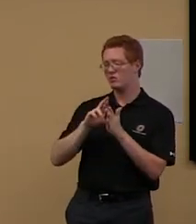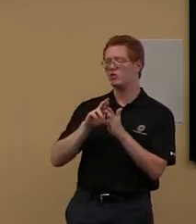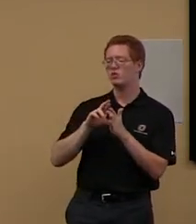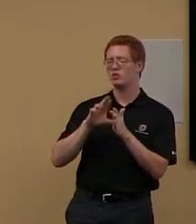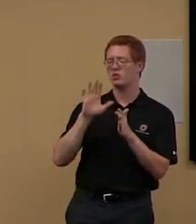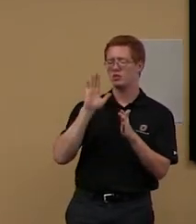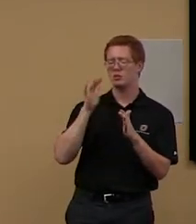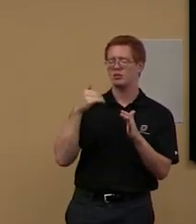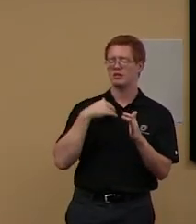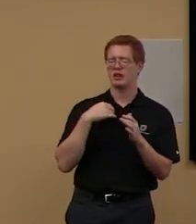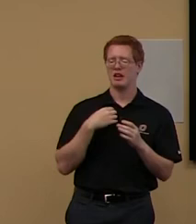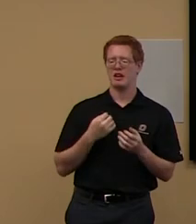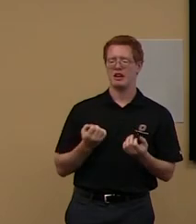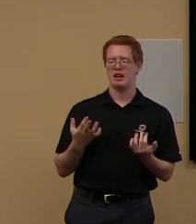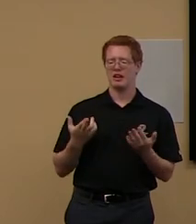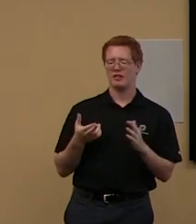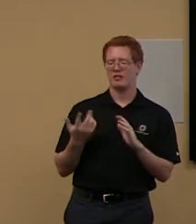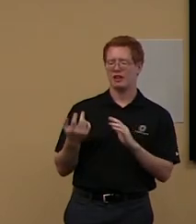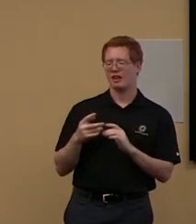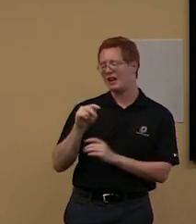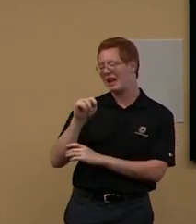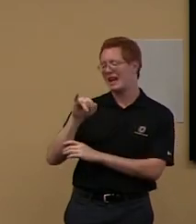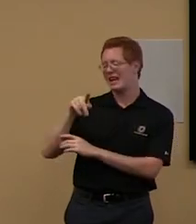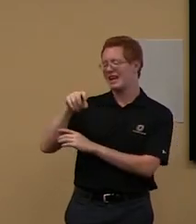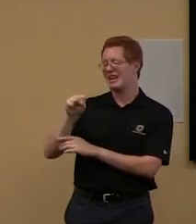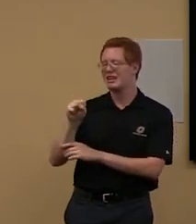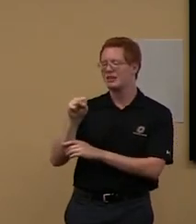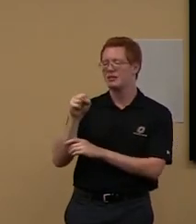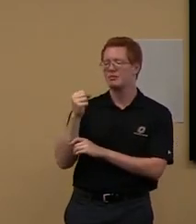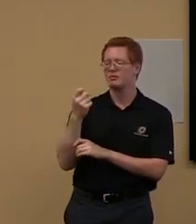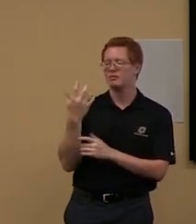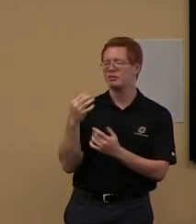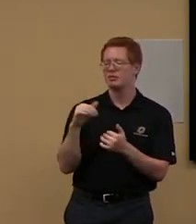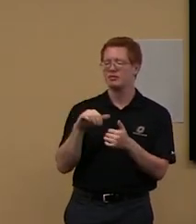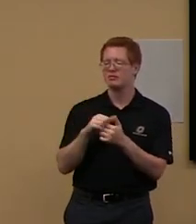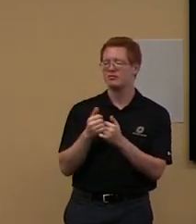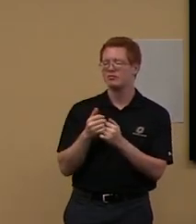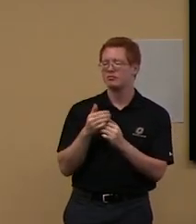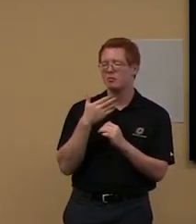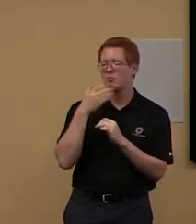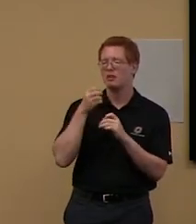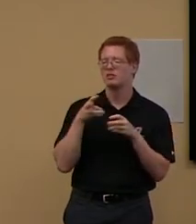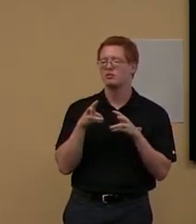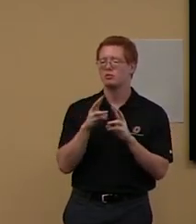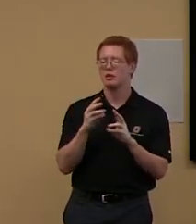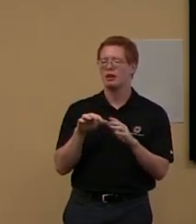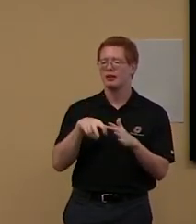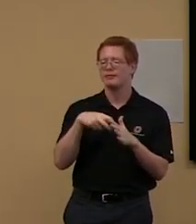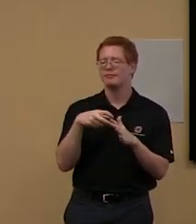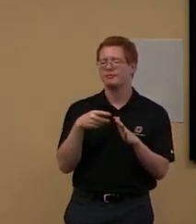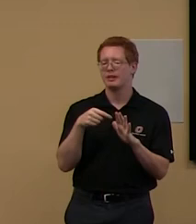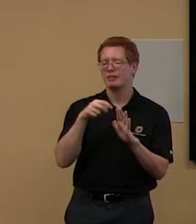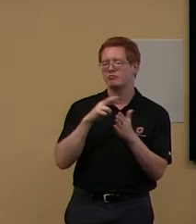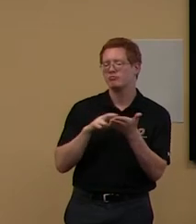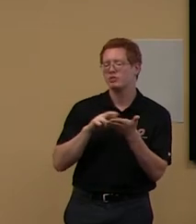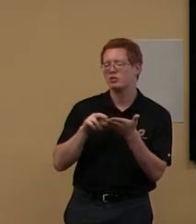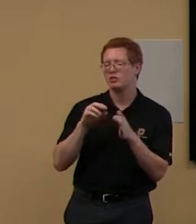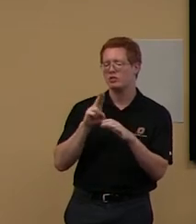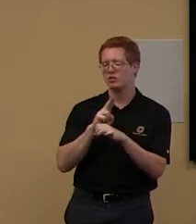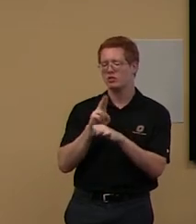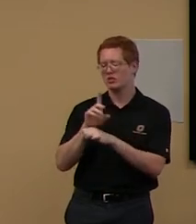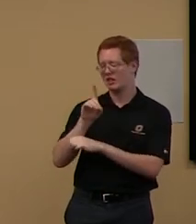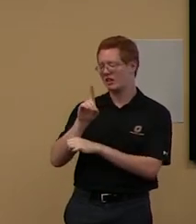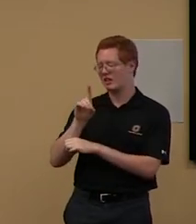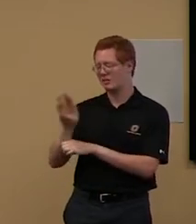uh, have some kind of tips and tricks on going into our databases. Um, and then into, these are